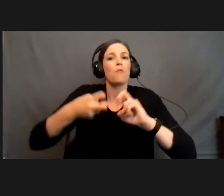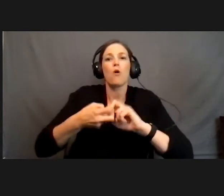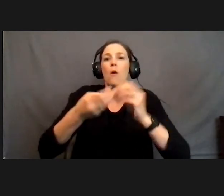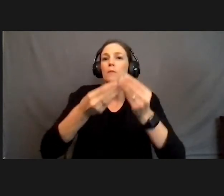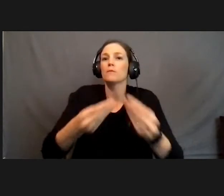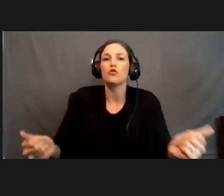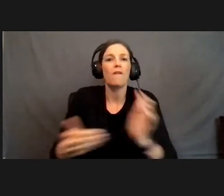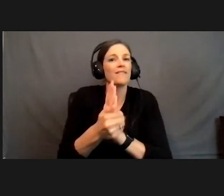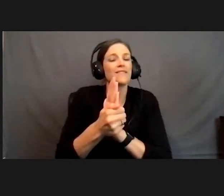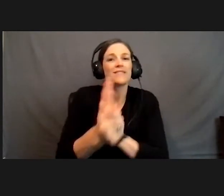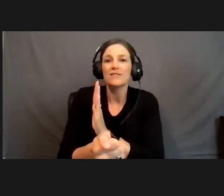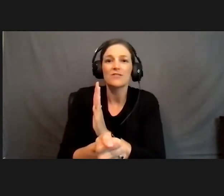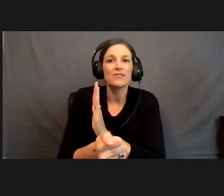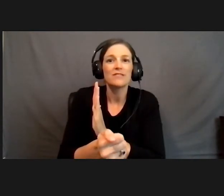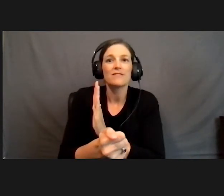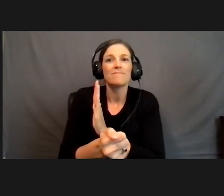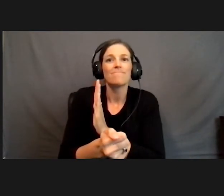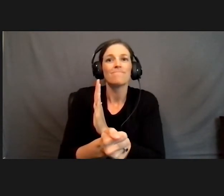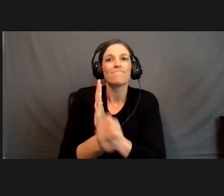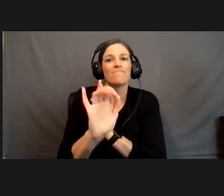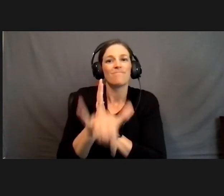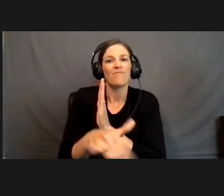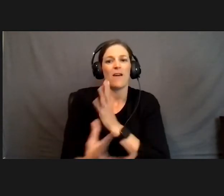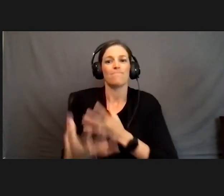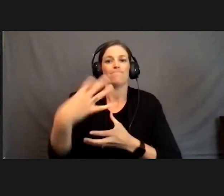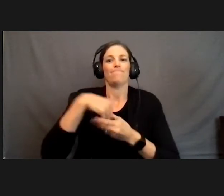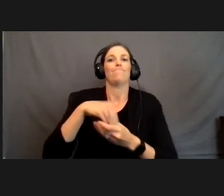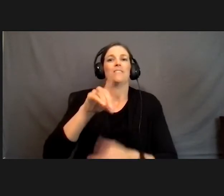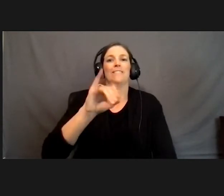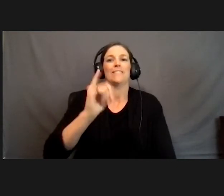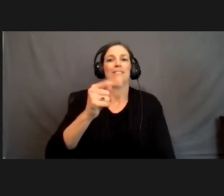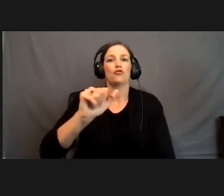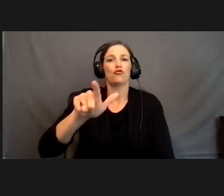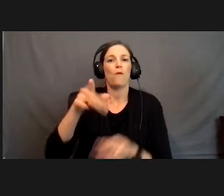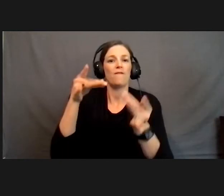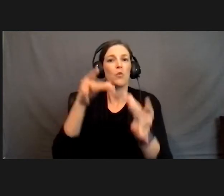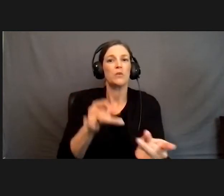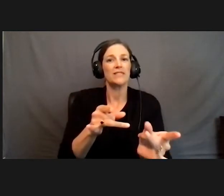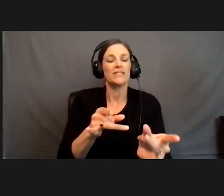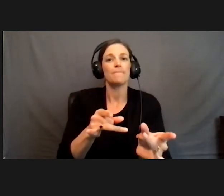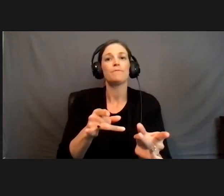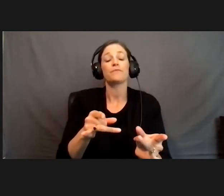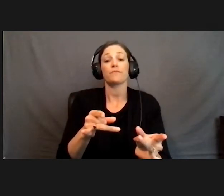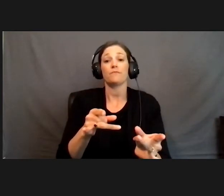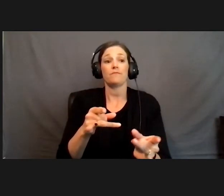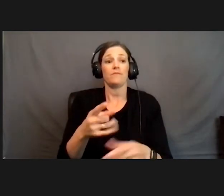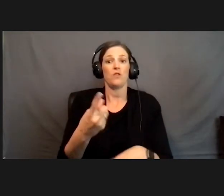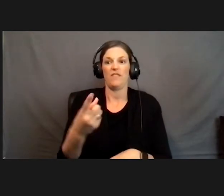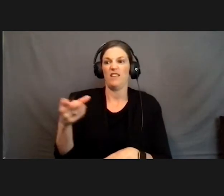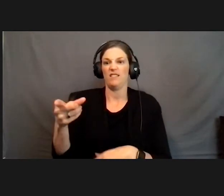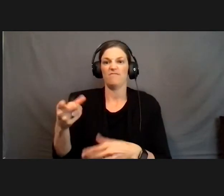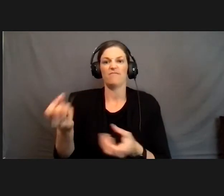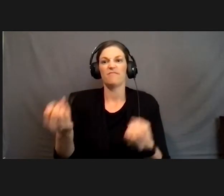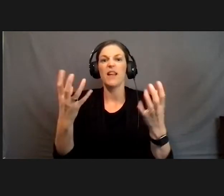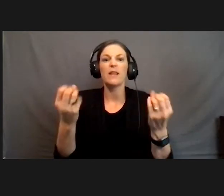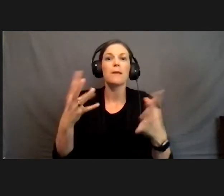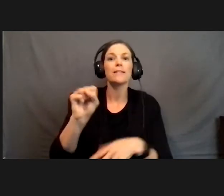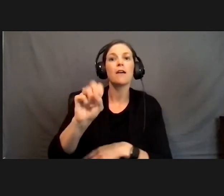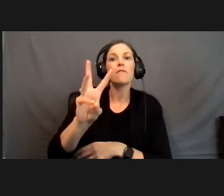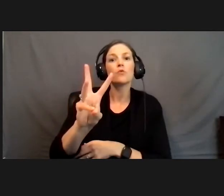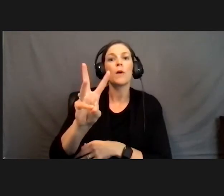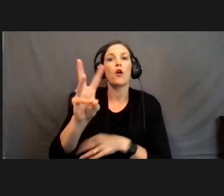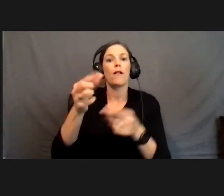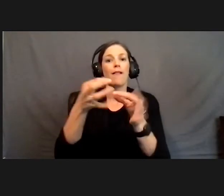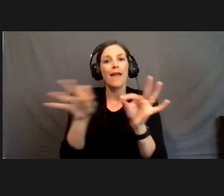that imbibes digital fluency. And so when you think of stringing together a number of software's languages that